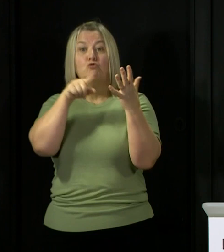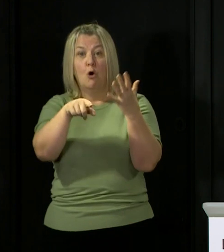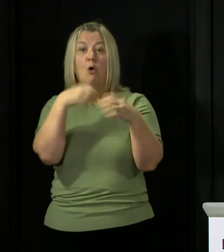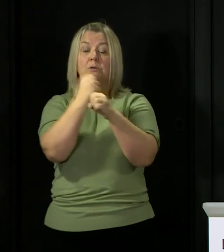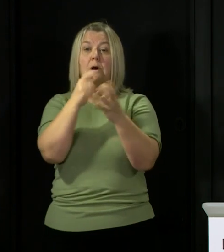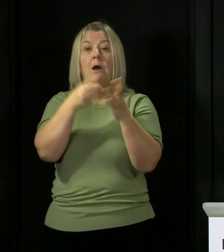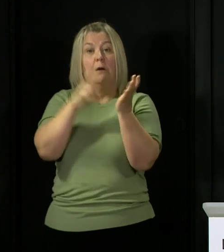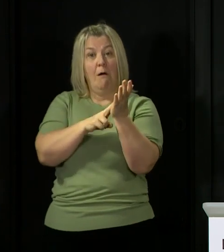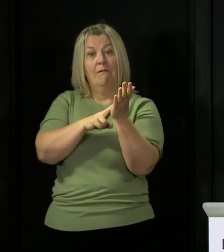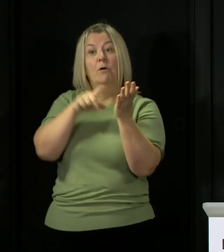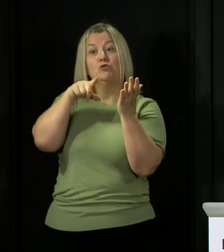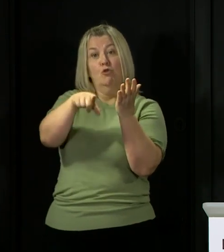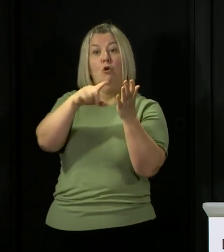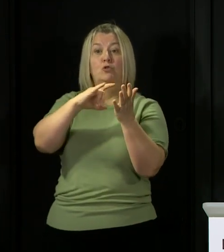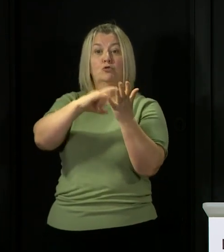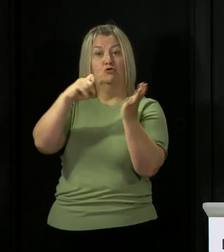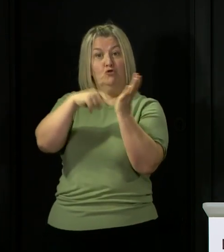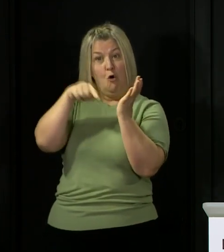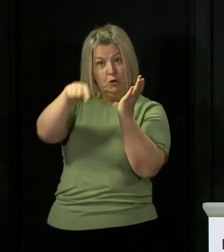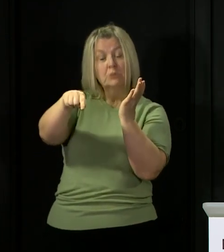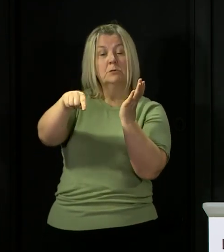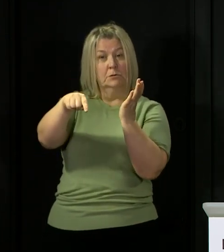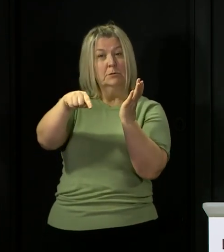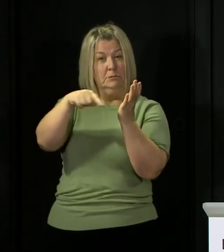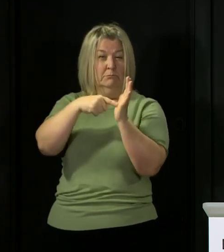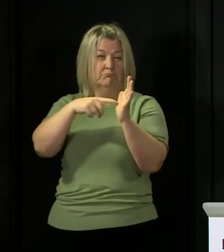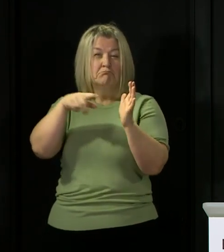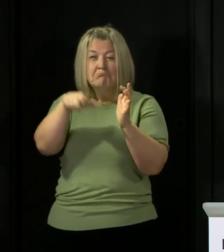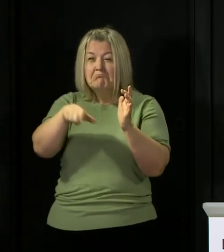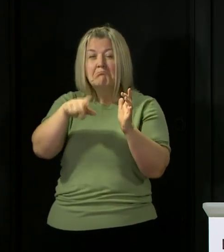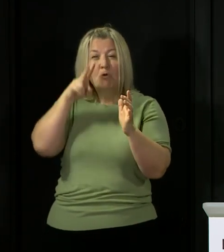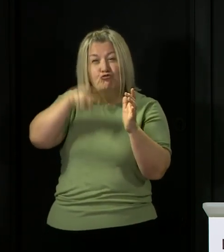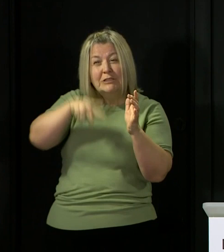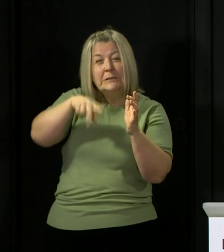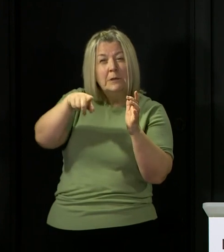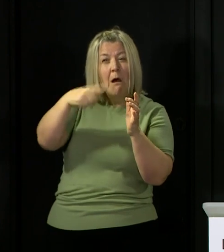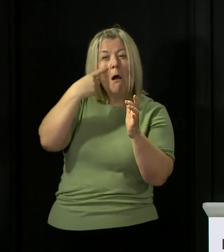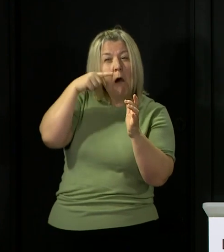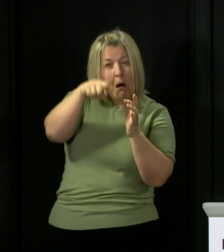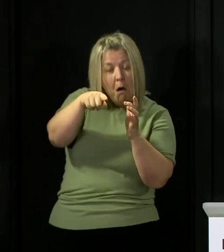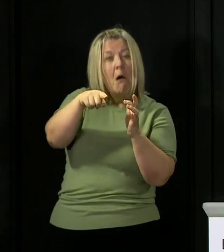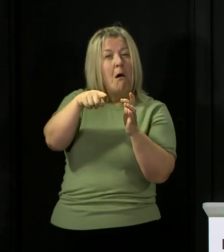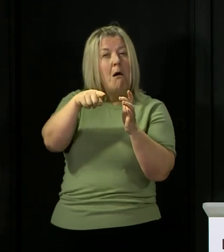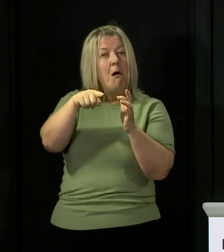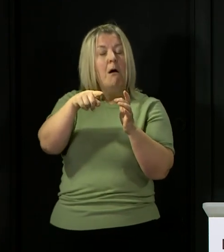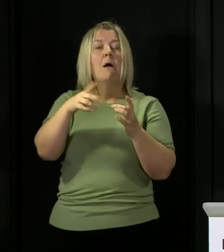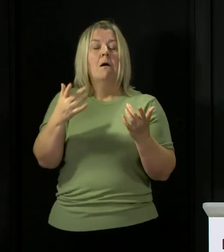www.gov.scot but I wanted to say a few key points today I suppose to get you thinking